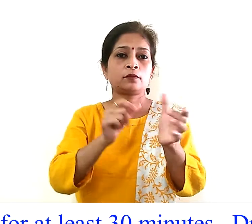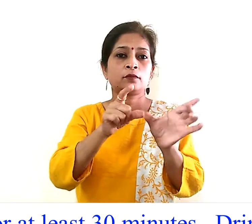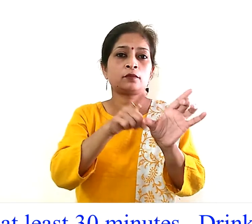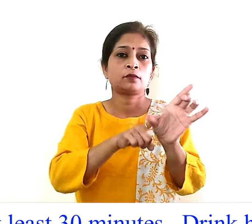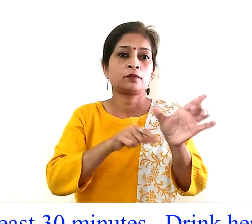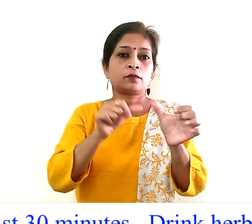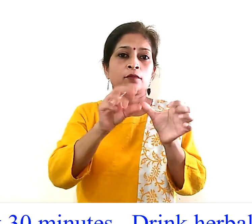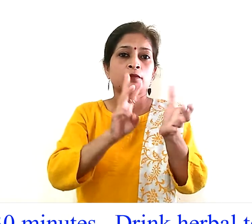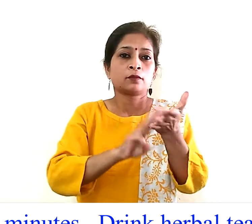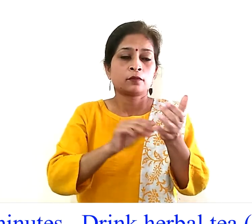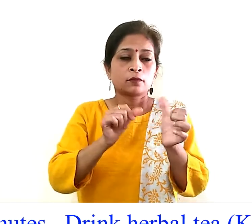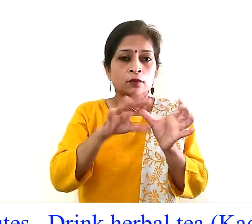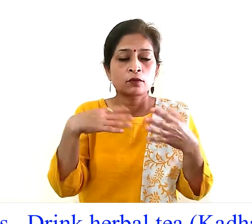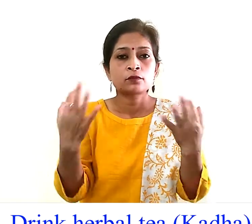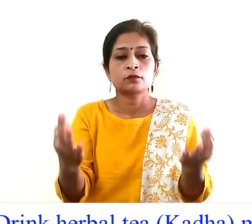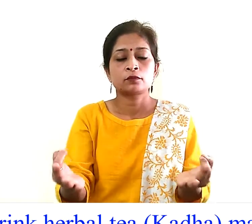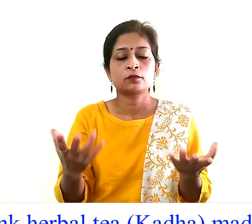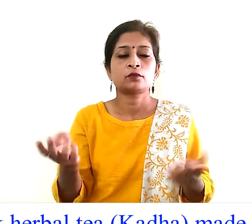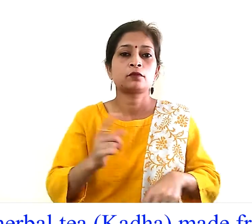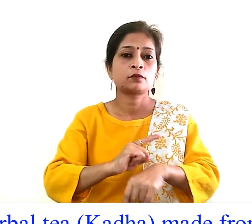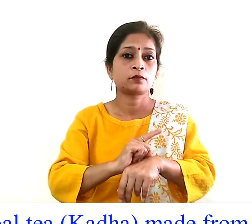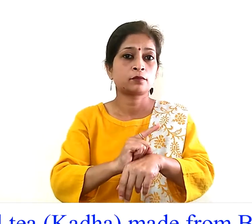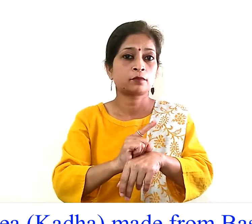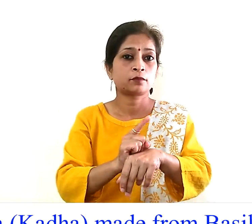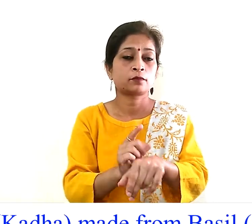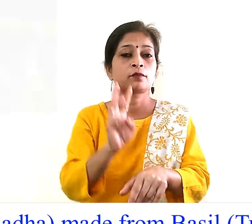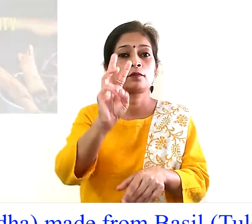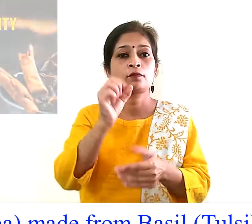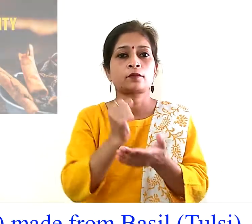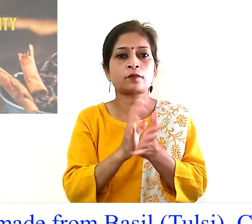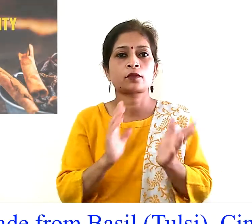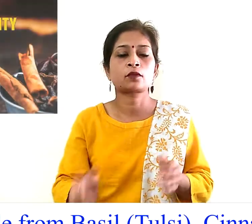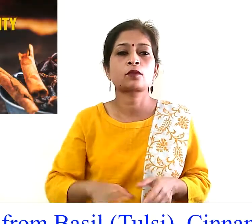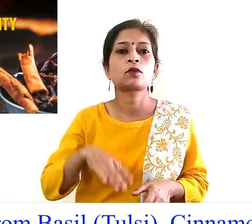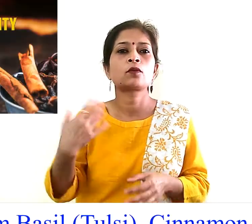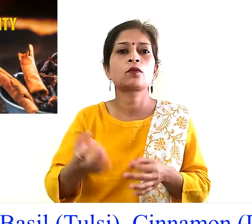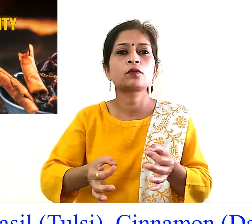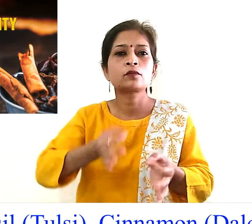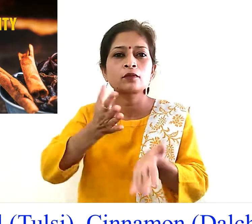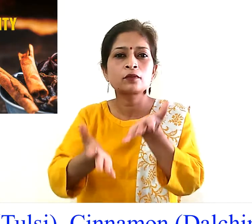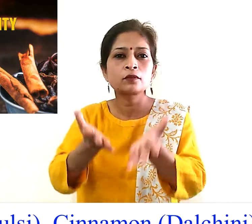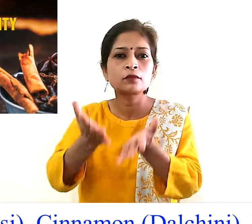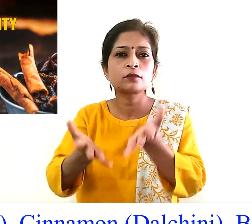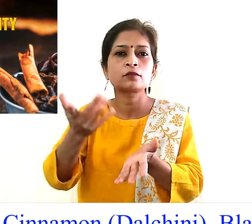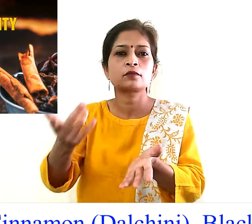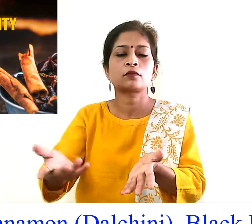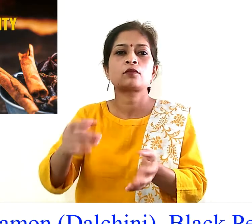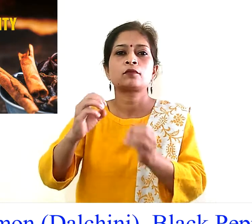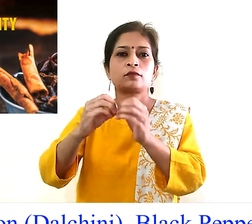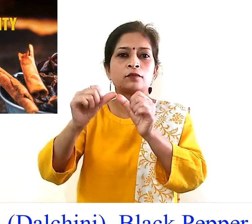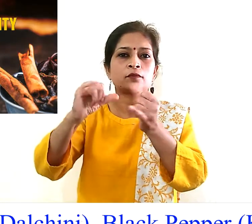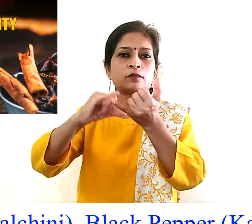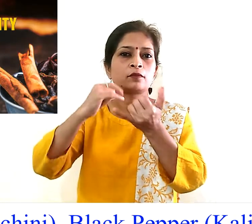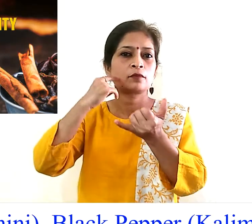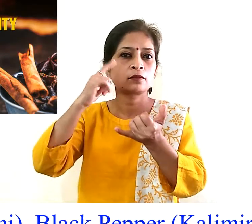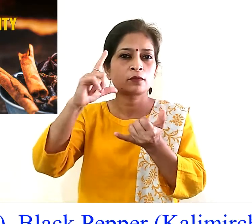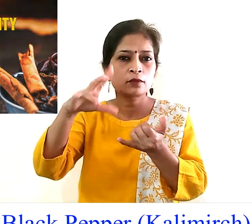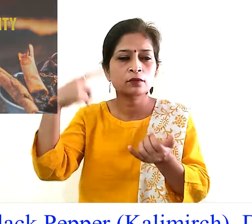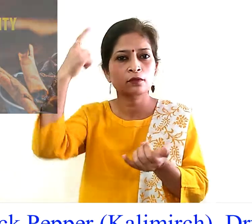and meditation for at least 30 minutes drink herbal tea kada made from basil tulsi cinnamon dal chini